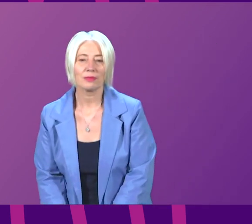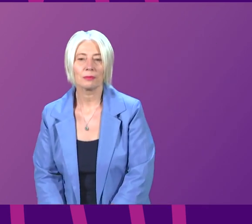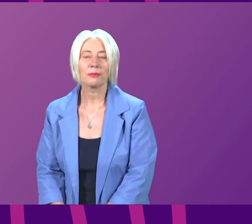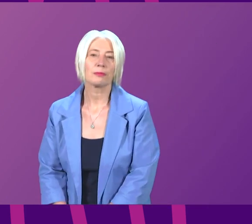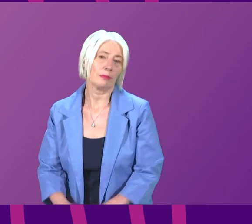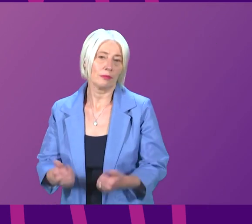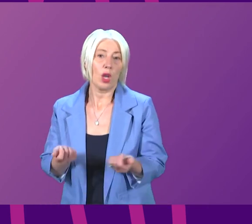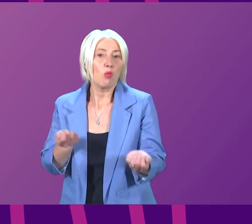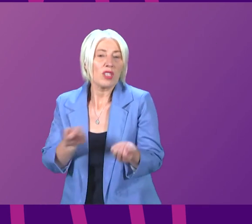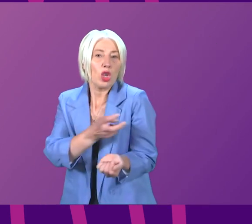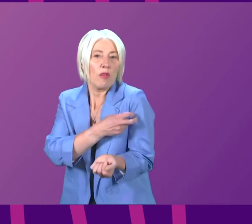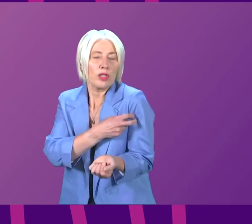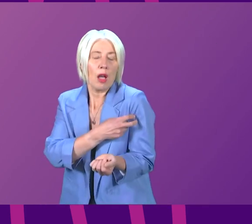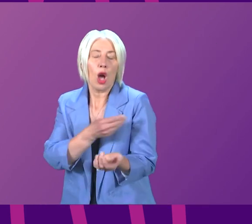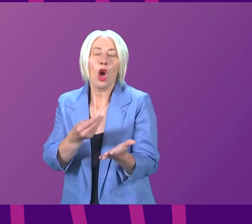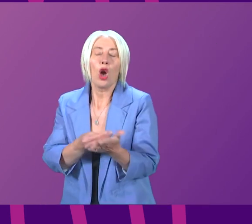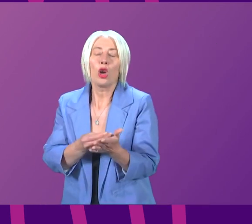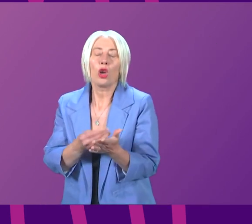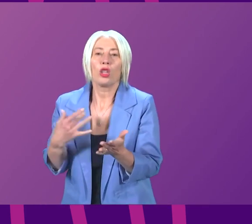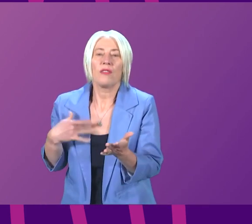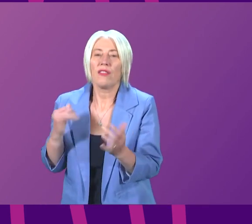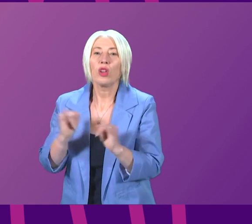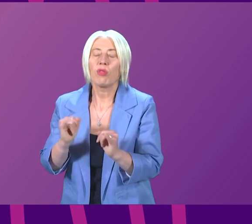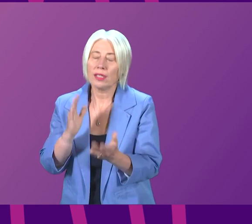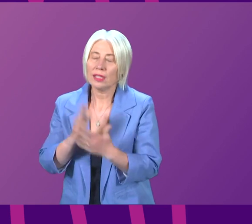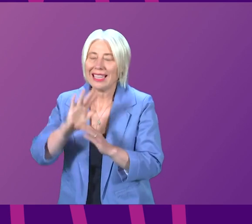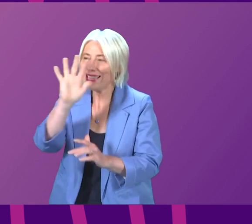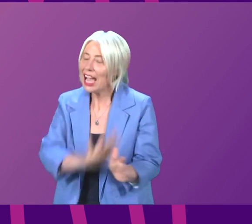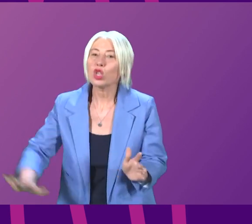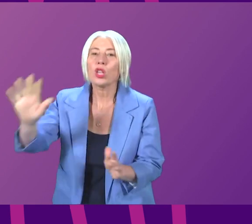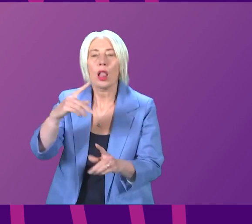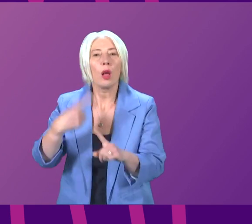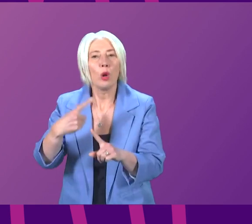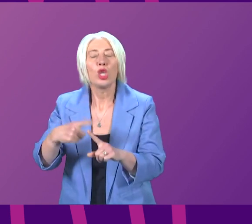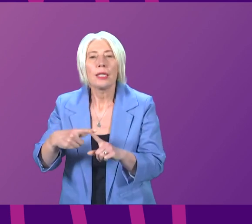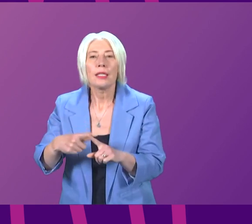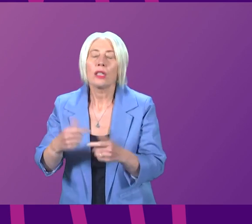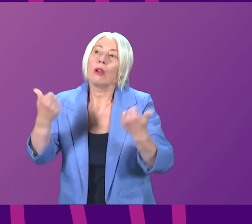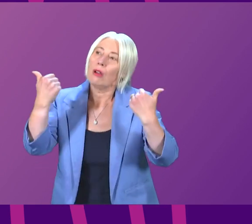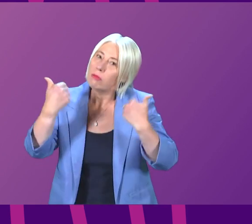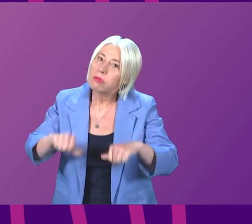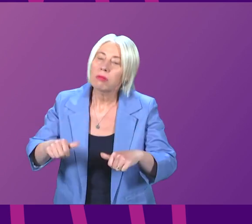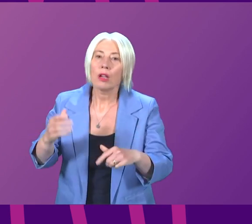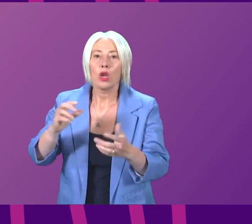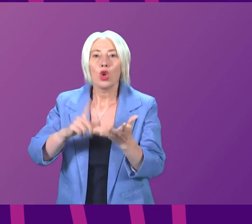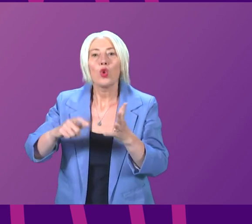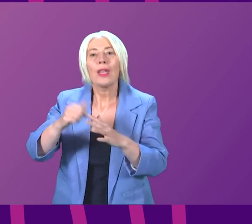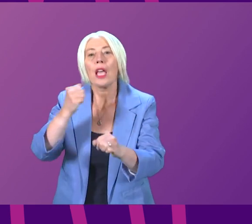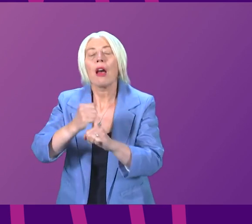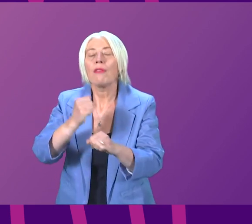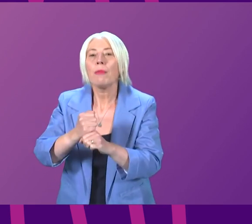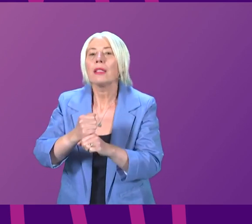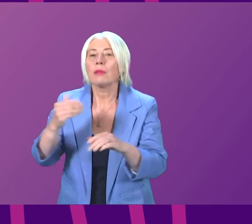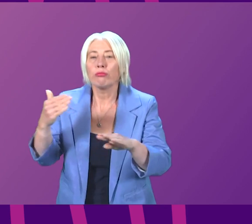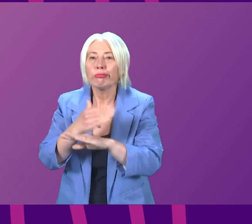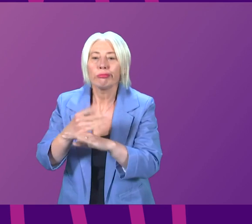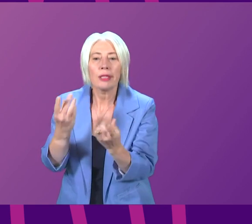Presenting officer, the cost of living crisis is a national emergency. Therefore, I welcome that we have finally seen action from the UK government, but I do not